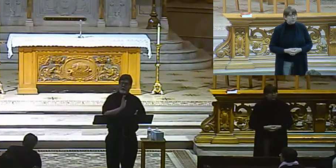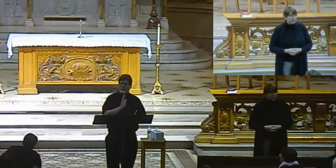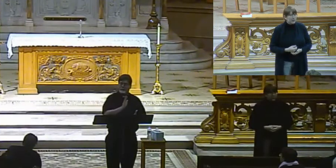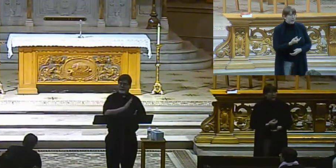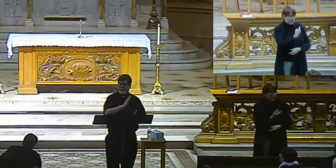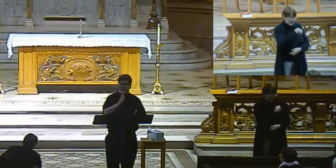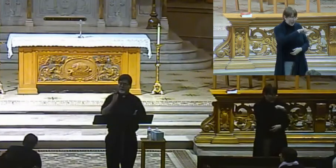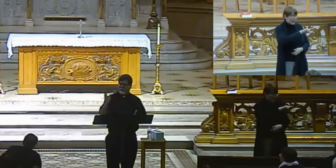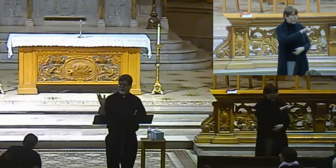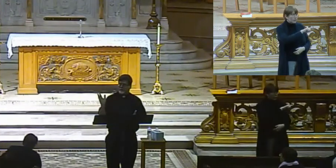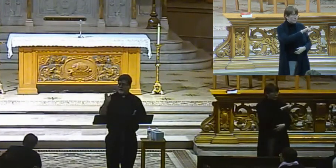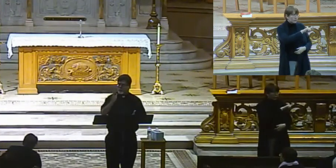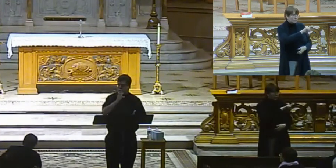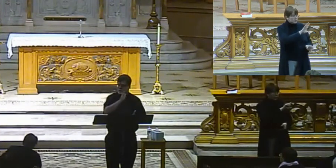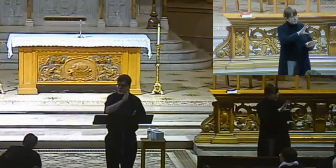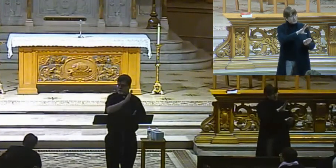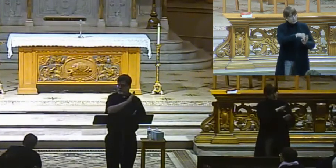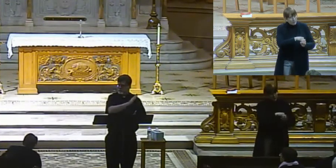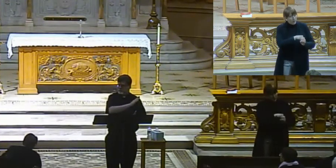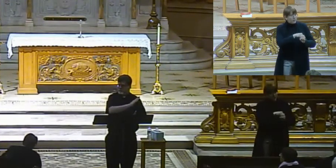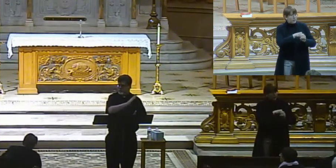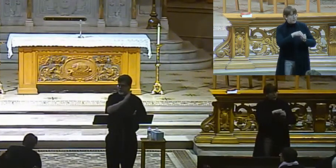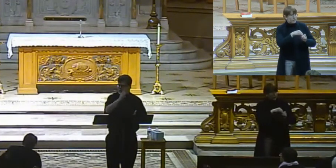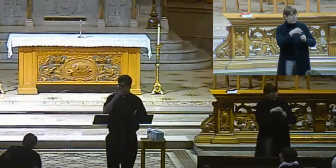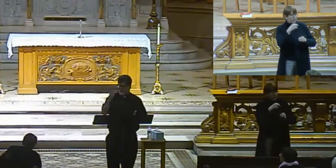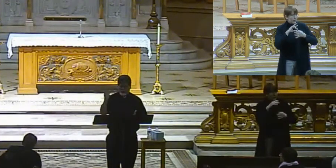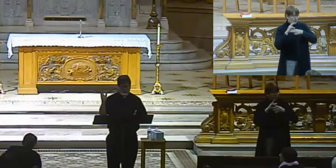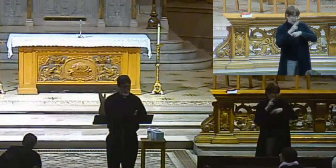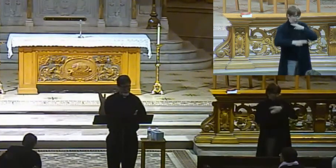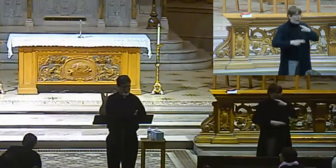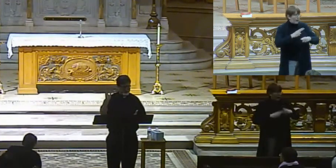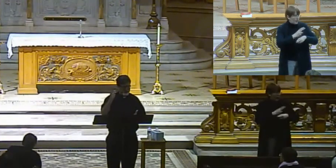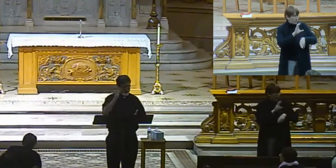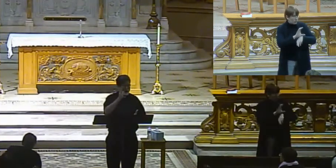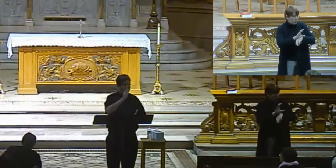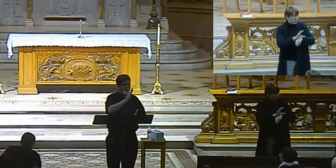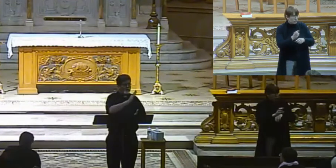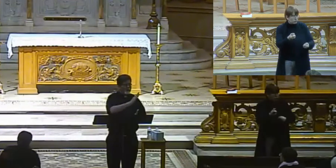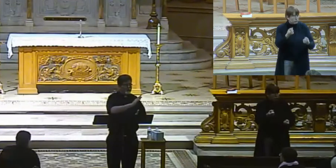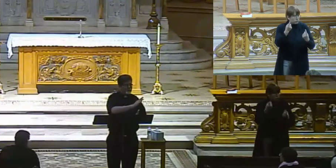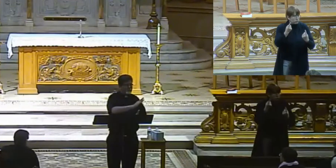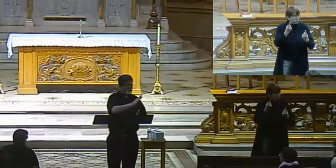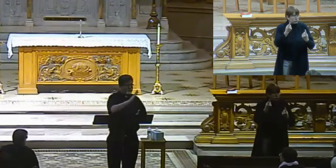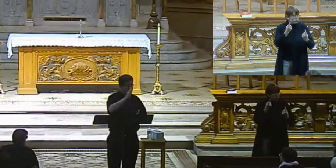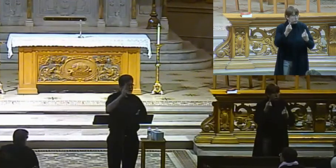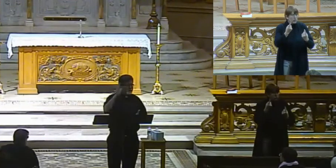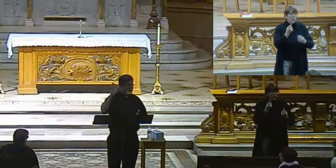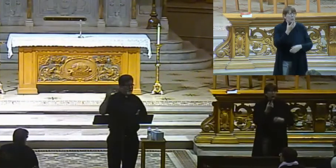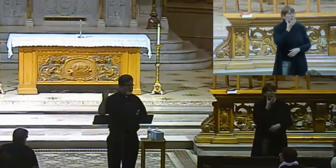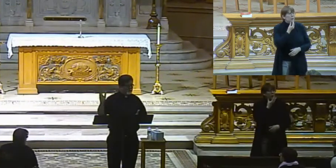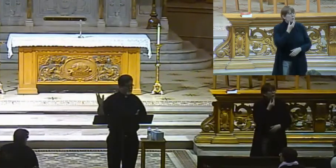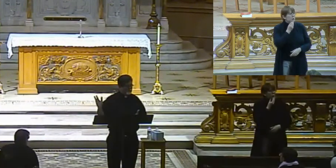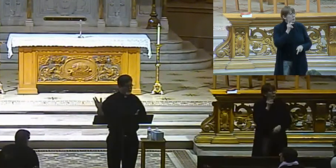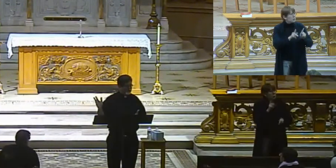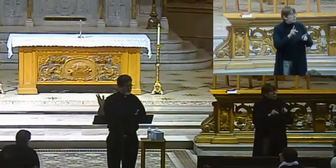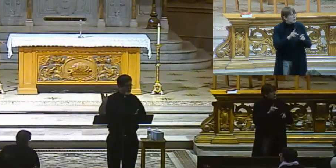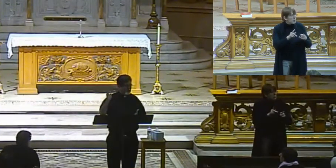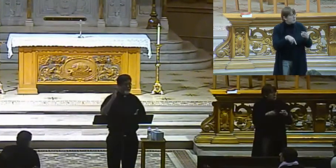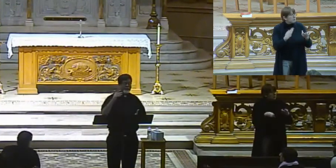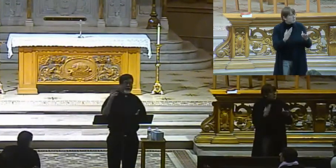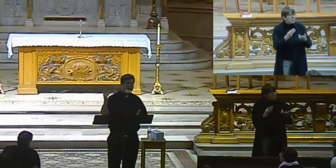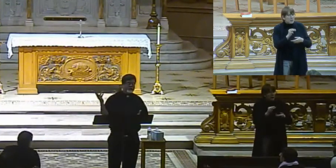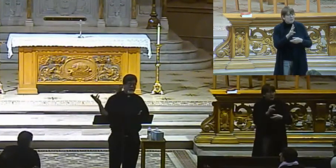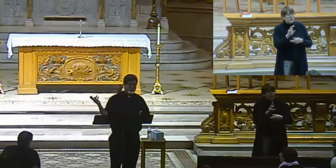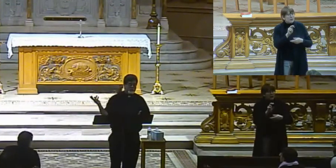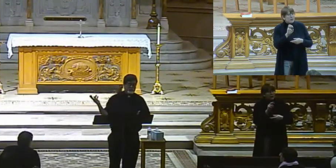are part of the Catholic church, all right? You following me there? What about Jews? What about Muslims, all right?